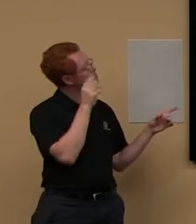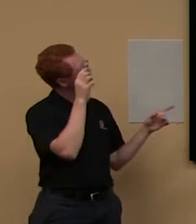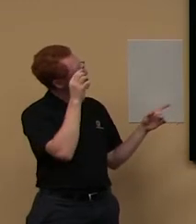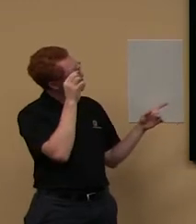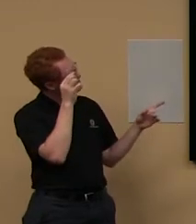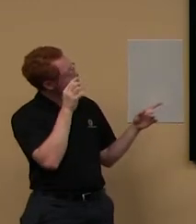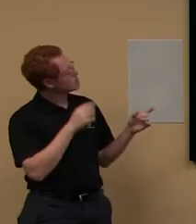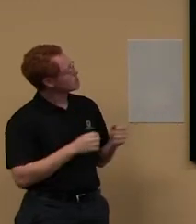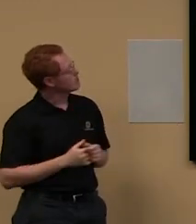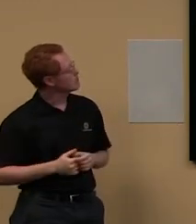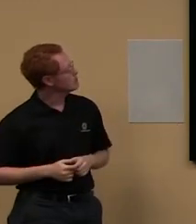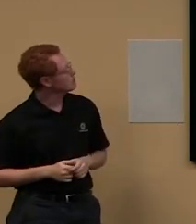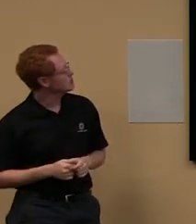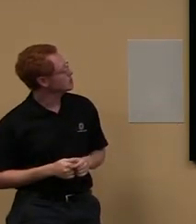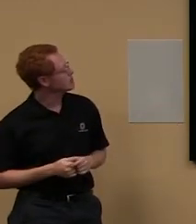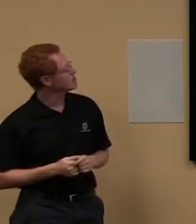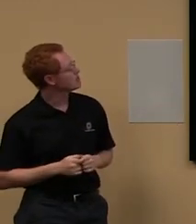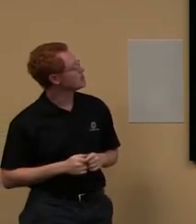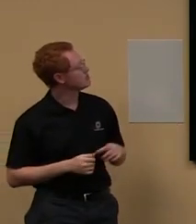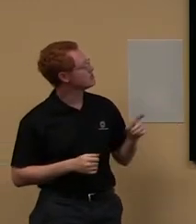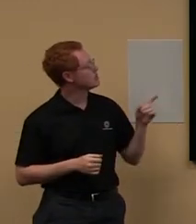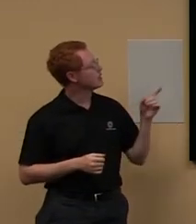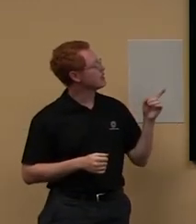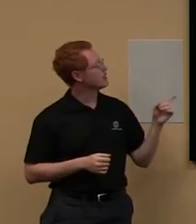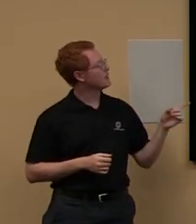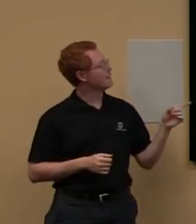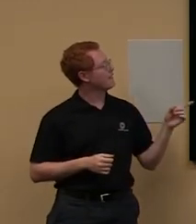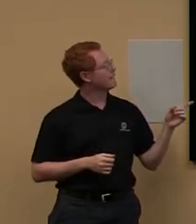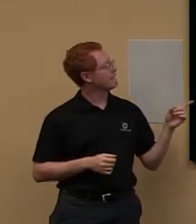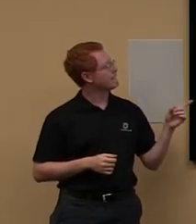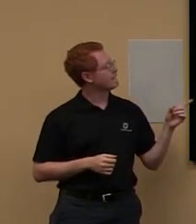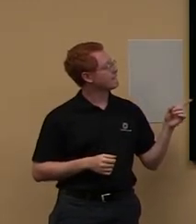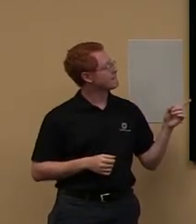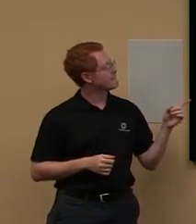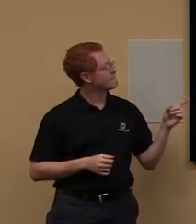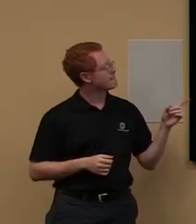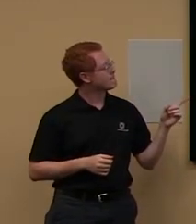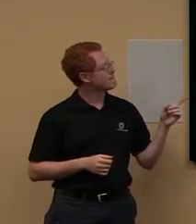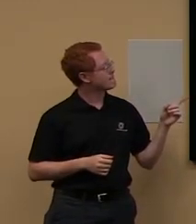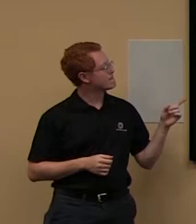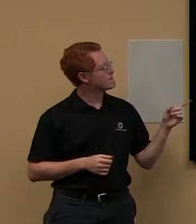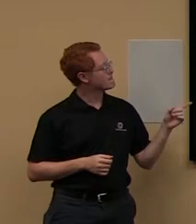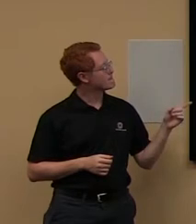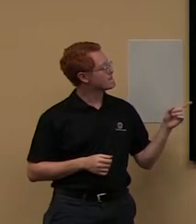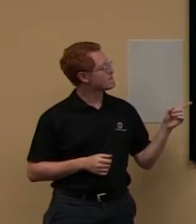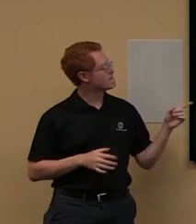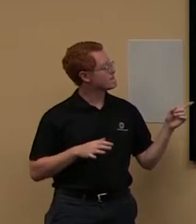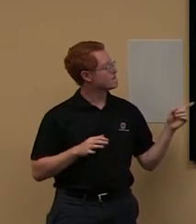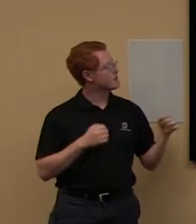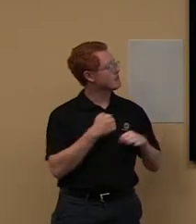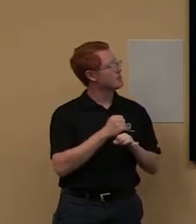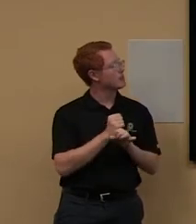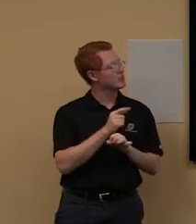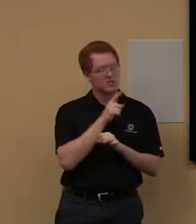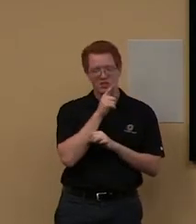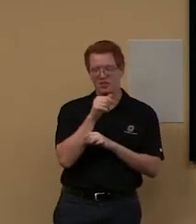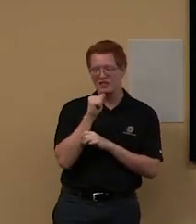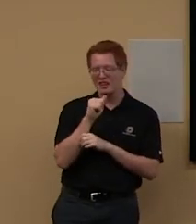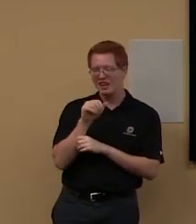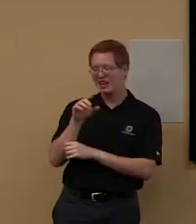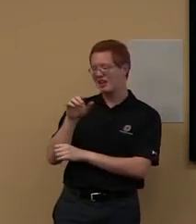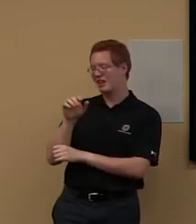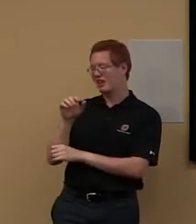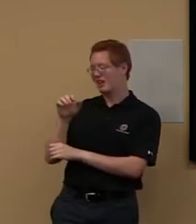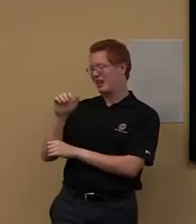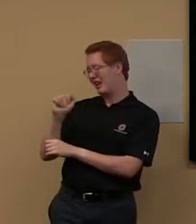So, but, uh, there we go. Stella. Okay. I was making sure that it wasn't Adrian Toomey because sometimes